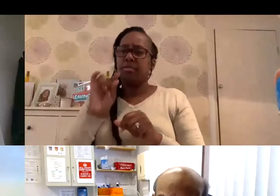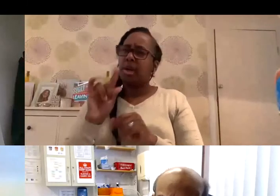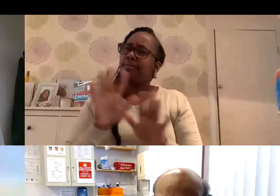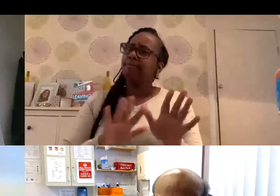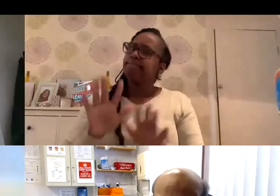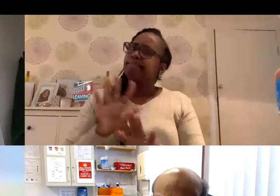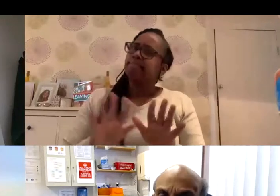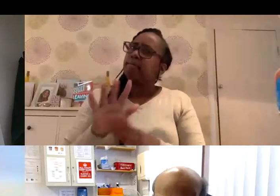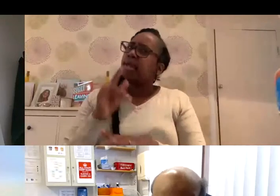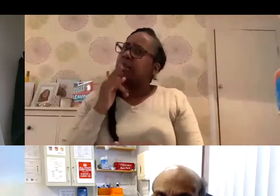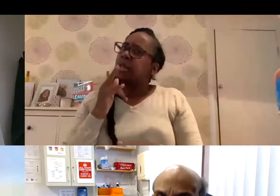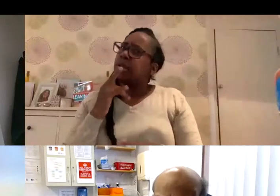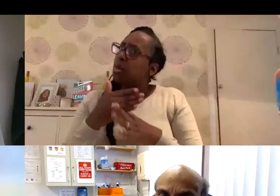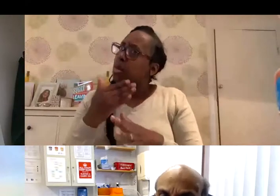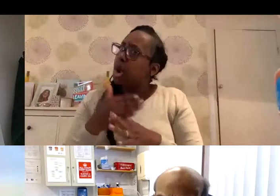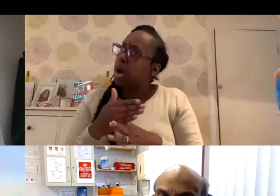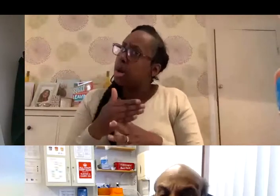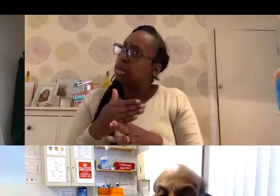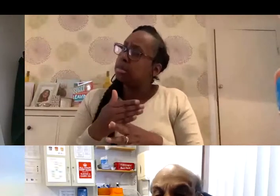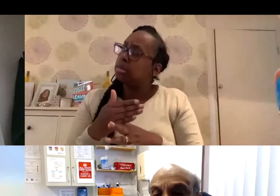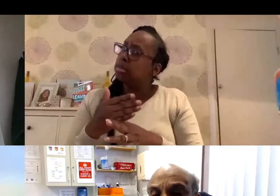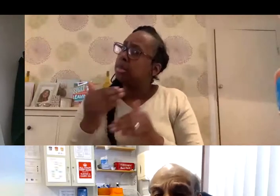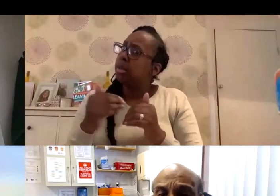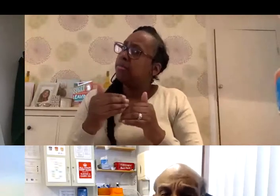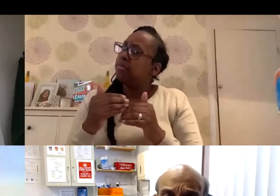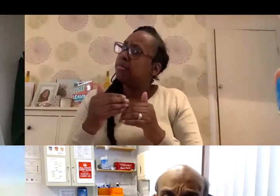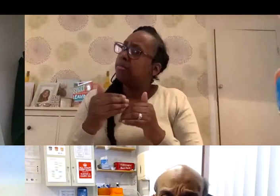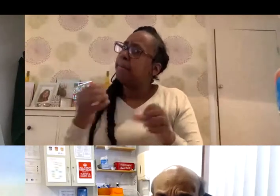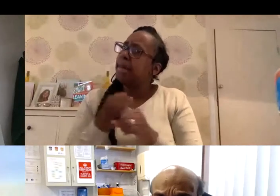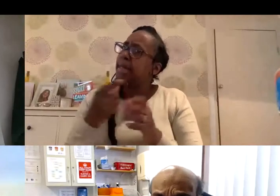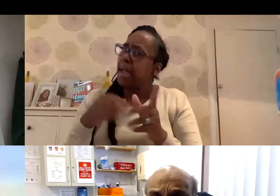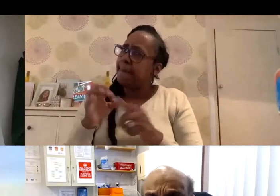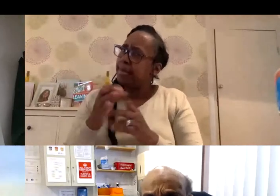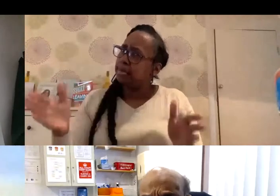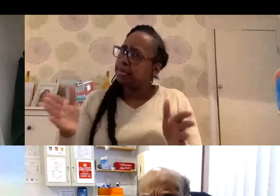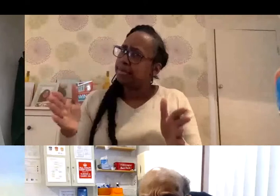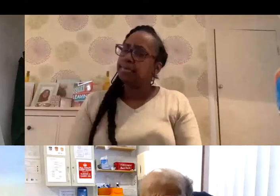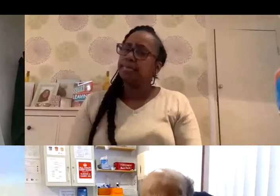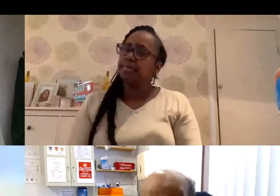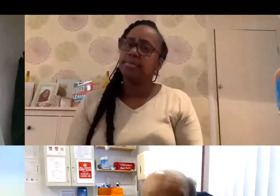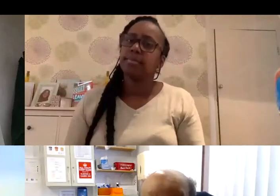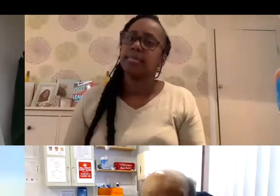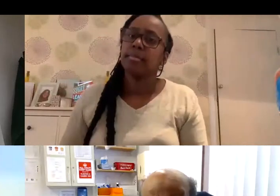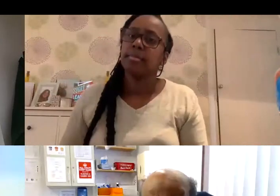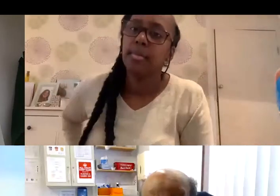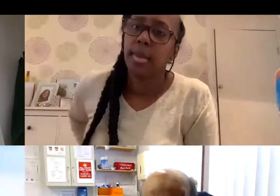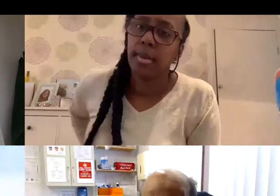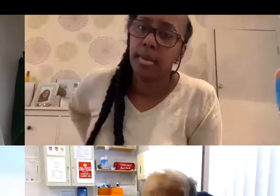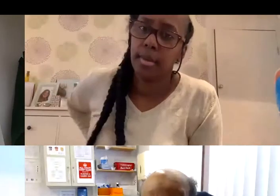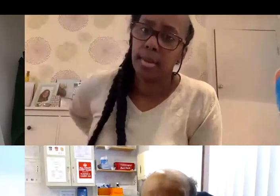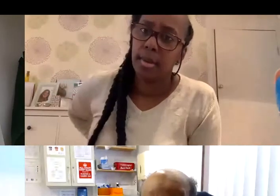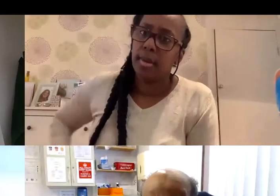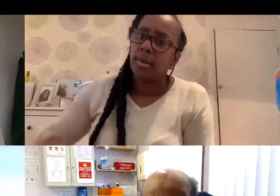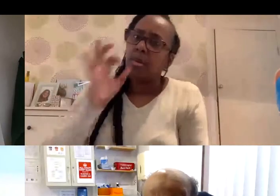going to be as effective when they have the second dose? So, let me start again. Serena, do you want to start first? I don't want